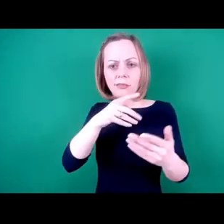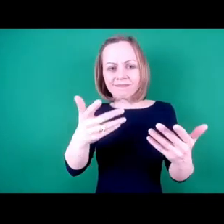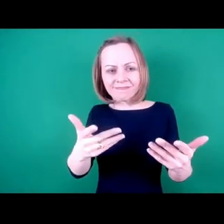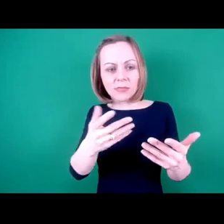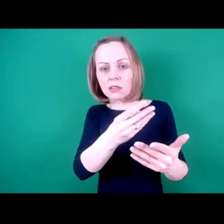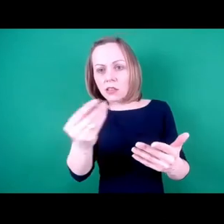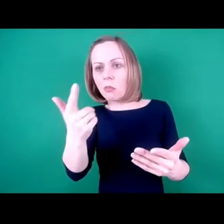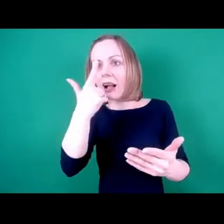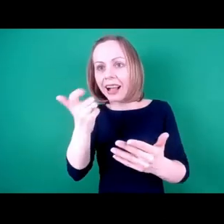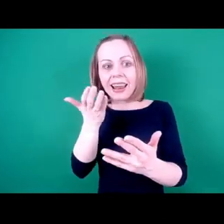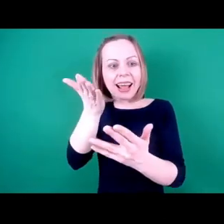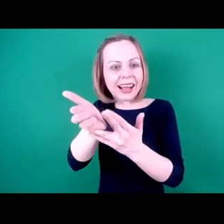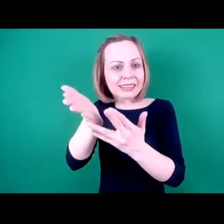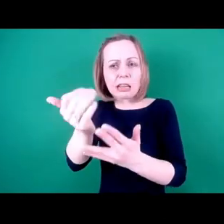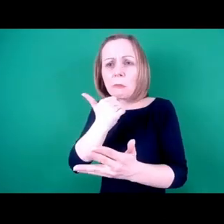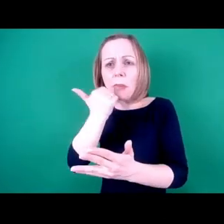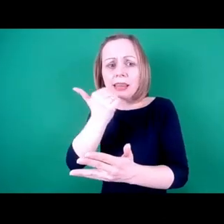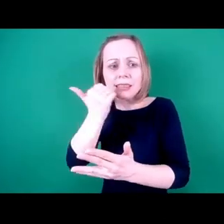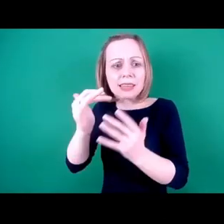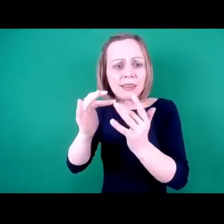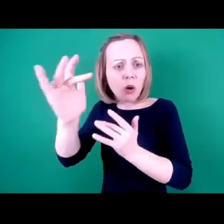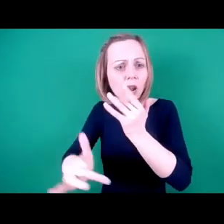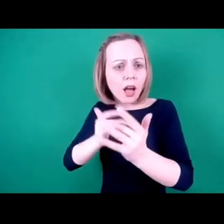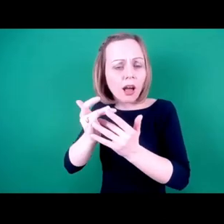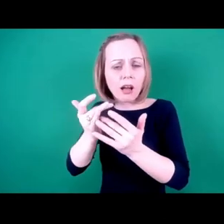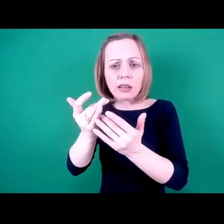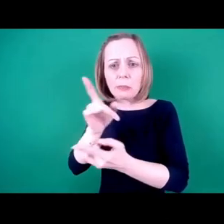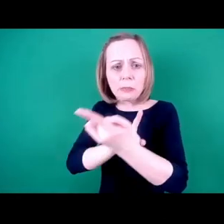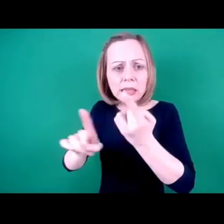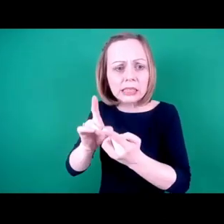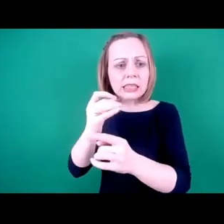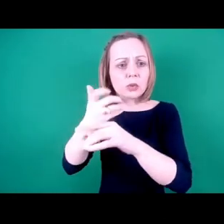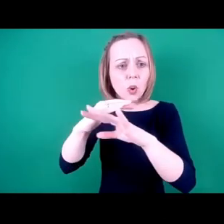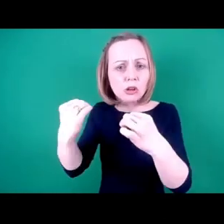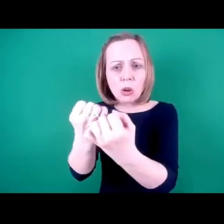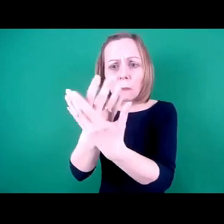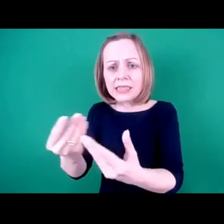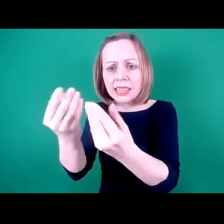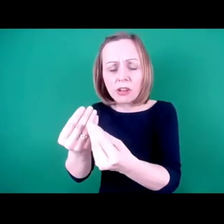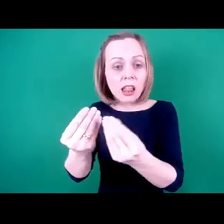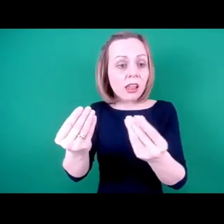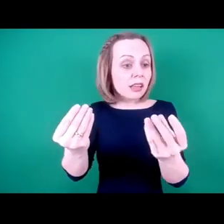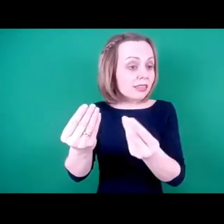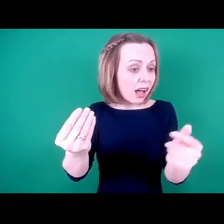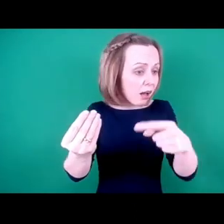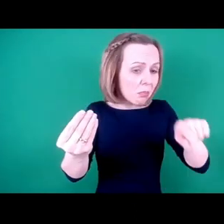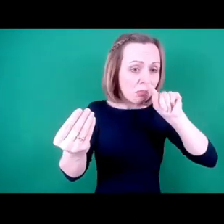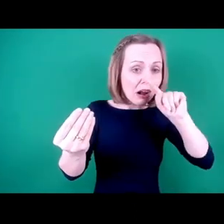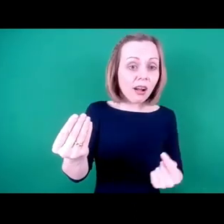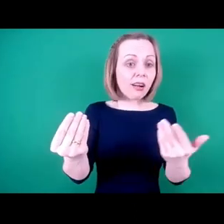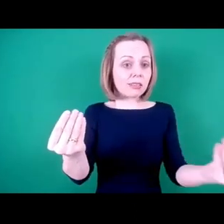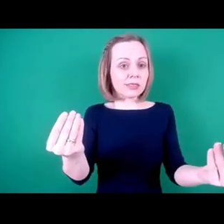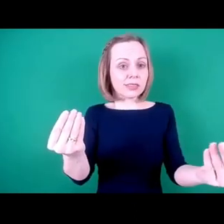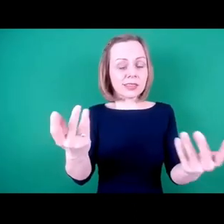materials, meetings and workshops? What other creative ways of engaging,